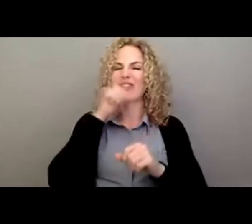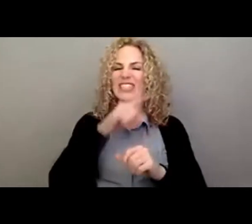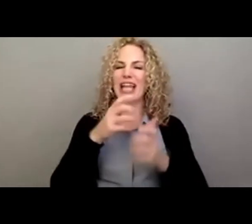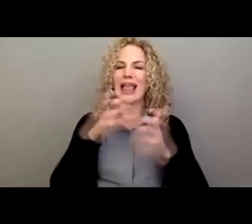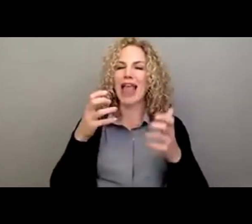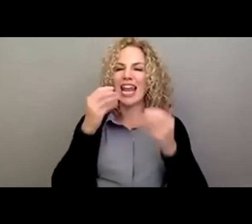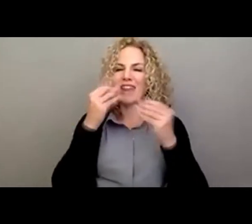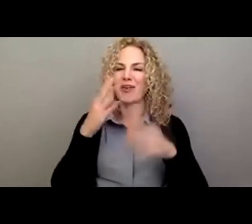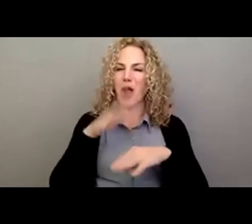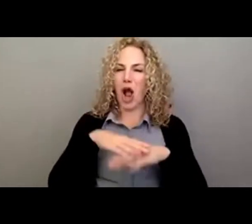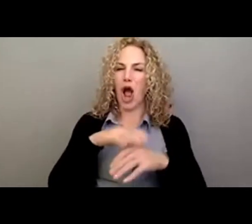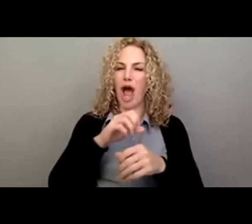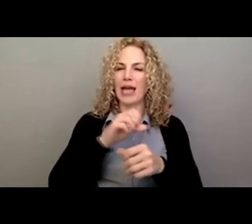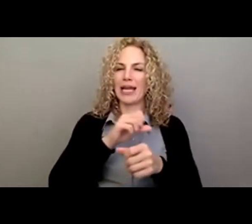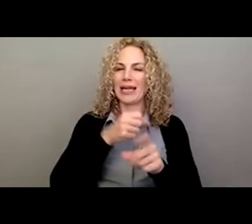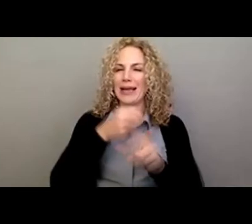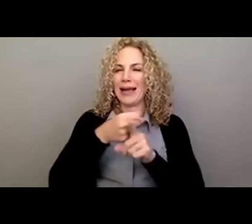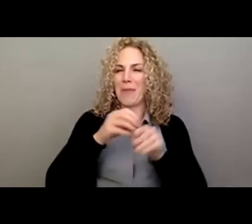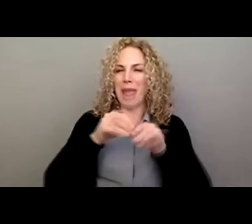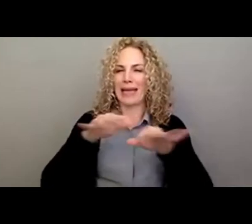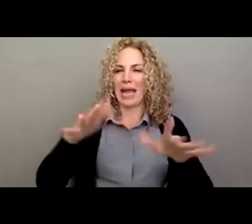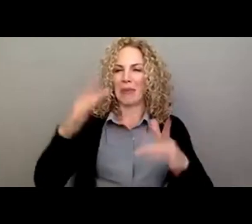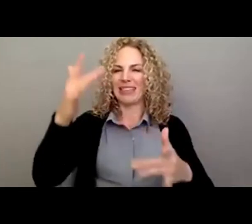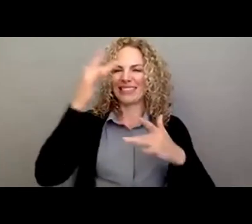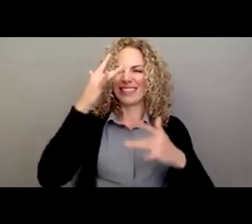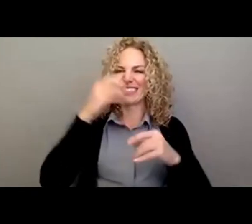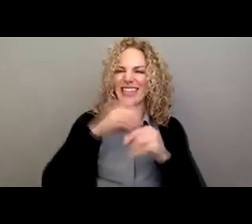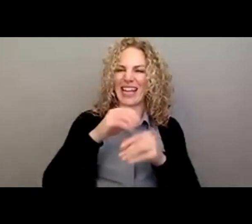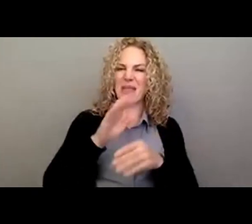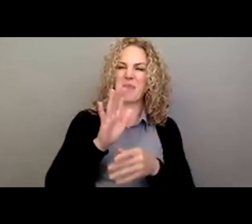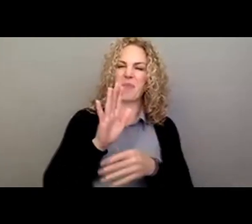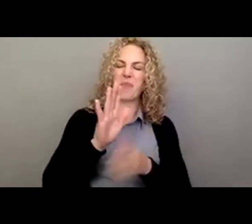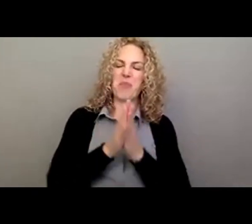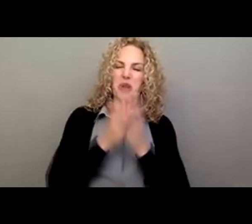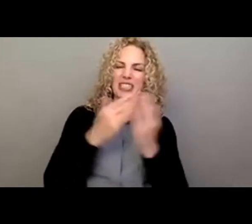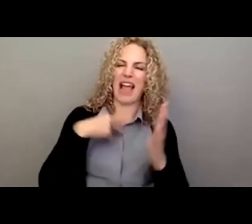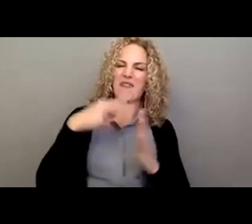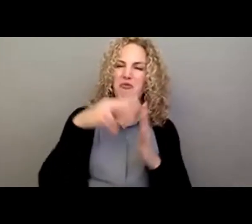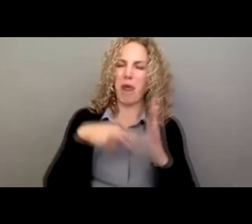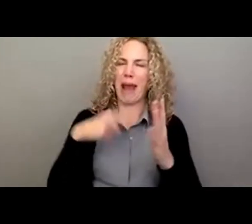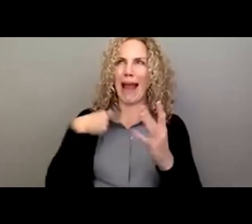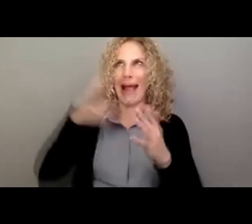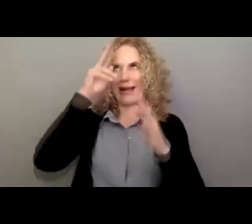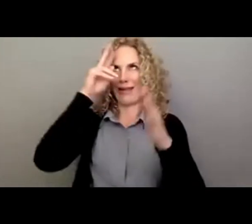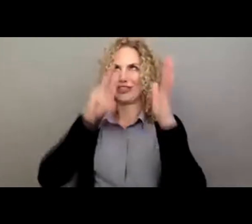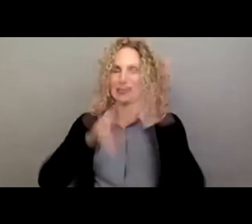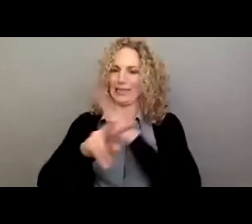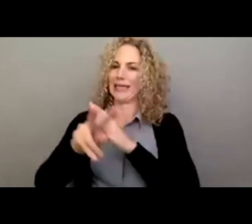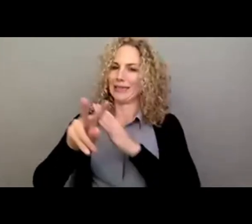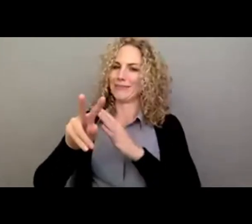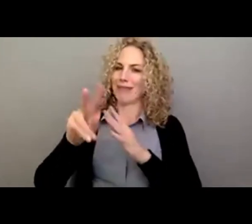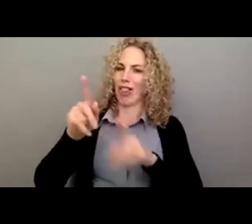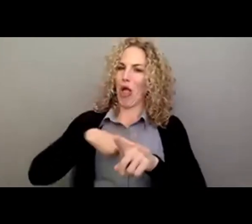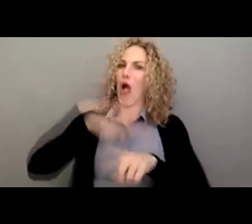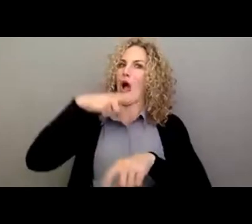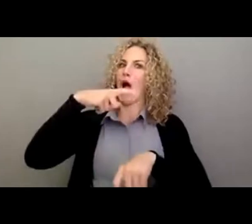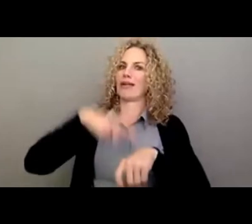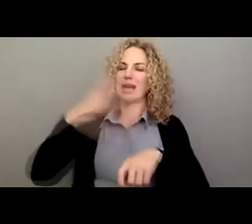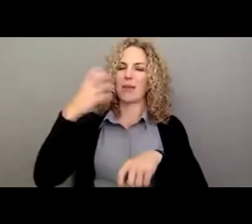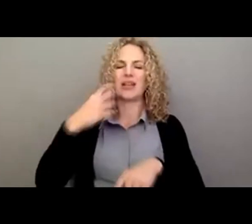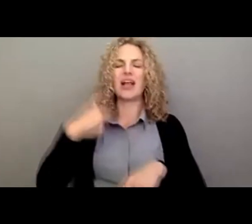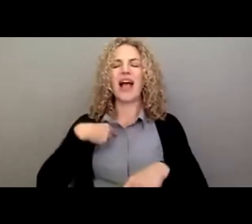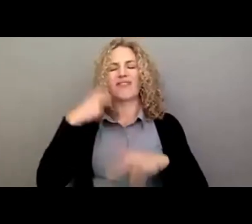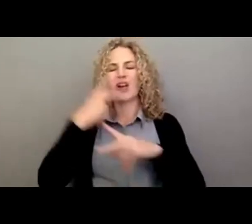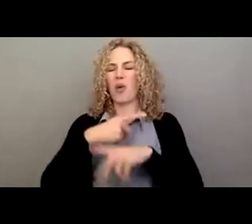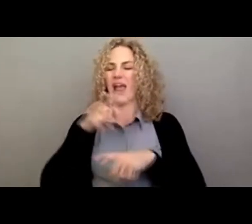pandemics in those novels. So I was kind of seeing ahead of the curve there. And we decided we've got to do